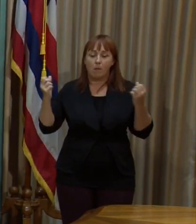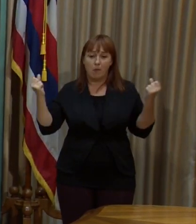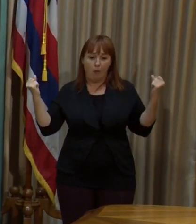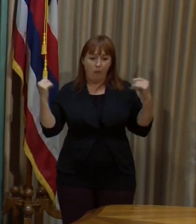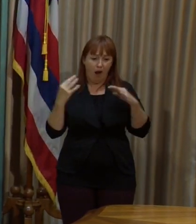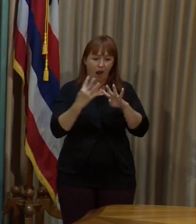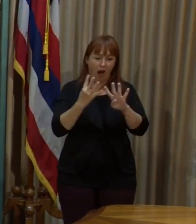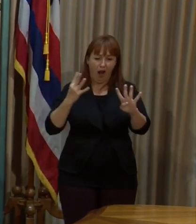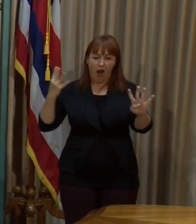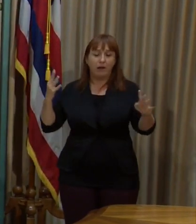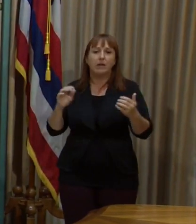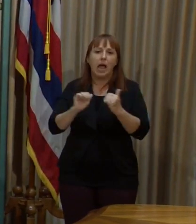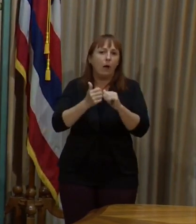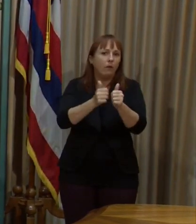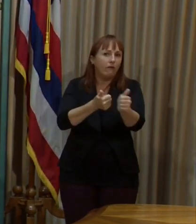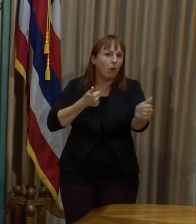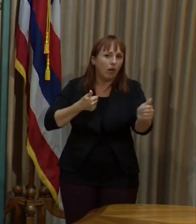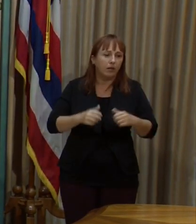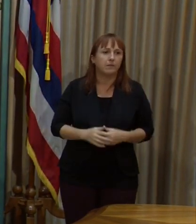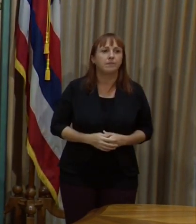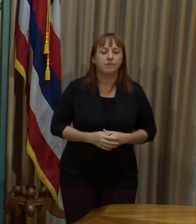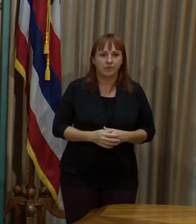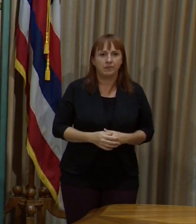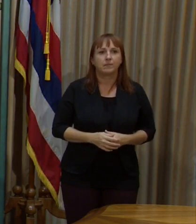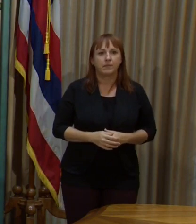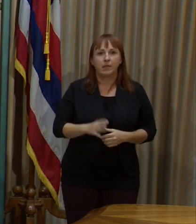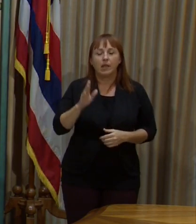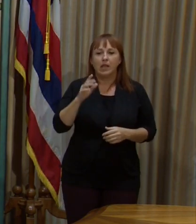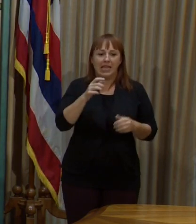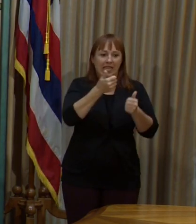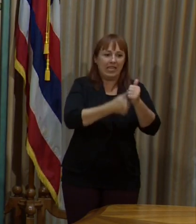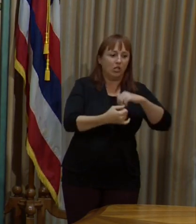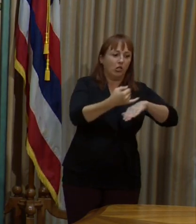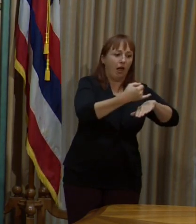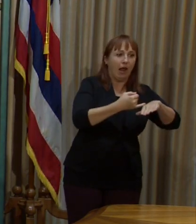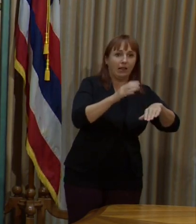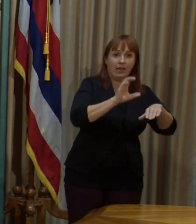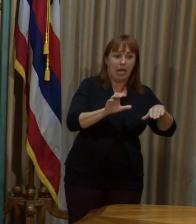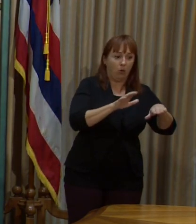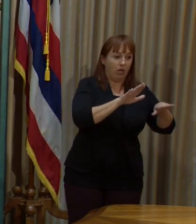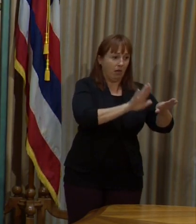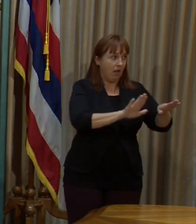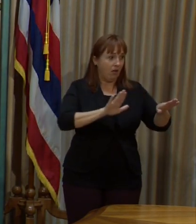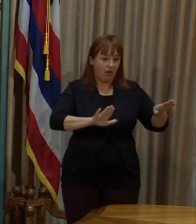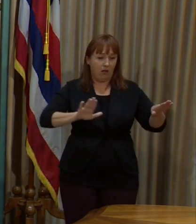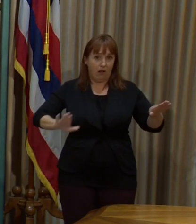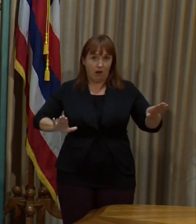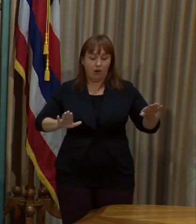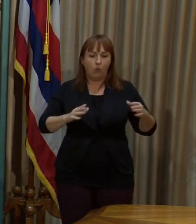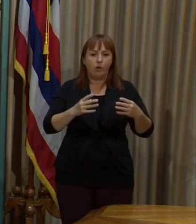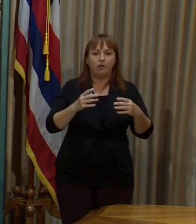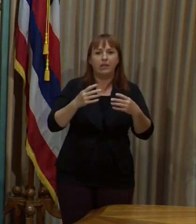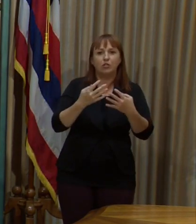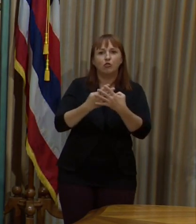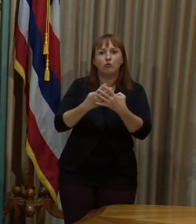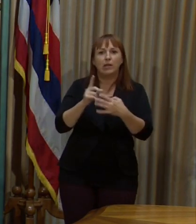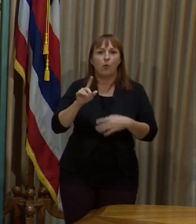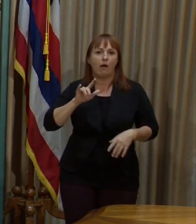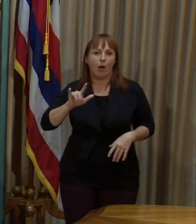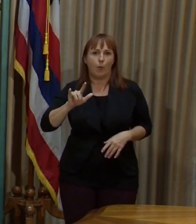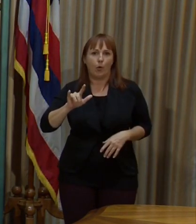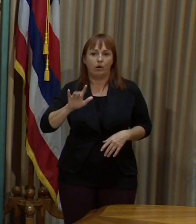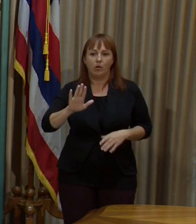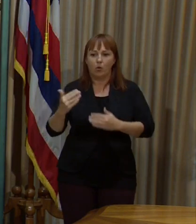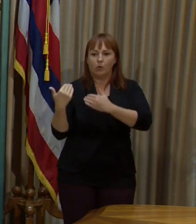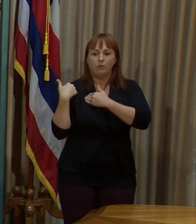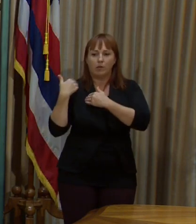Actually, Manolo, that question will really be for the counties because they'll be doing the airport screening. My assumption